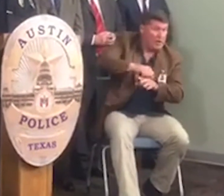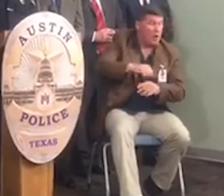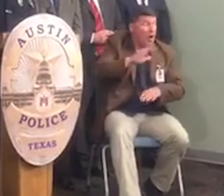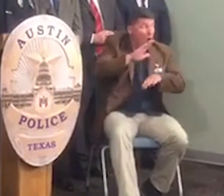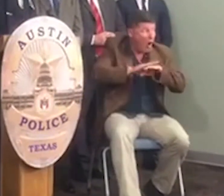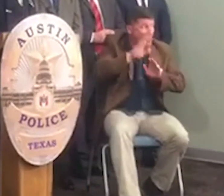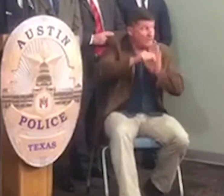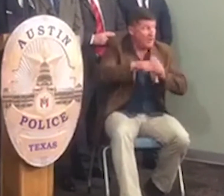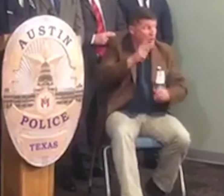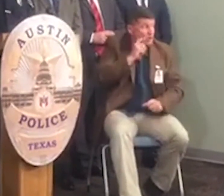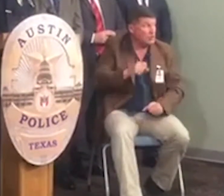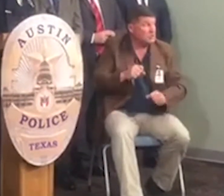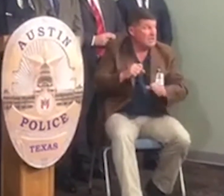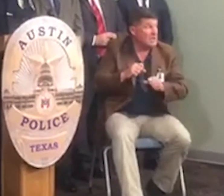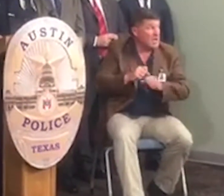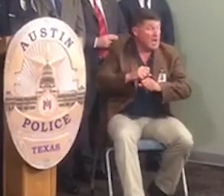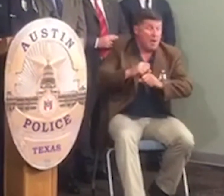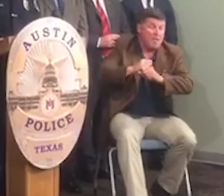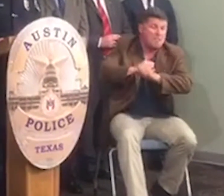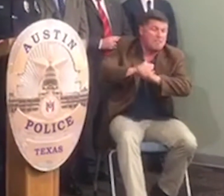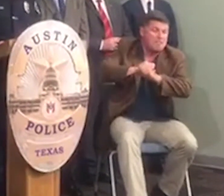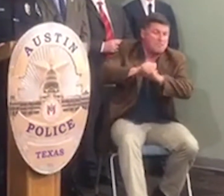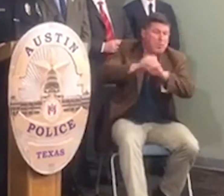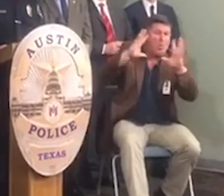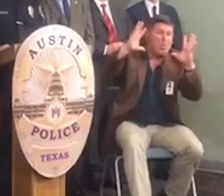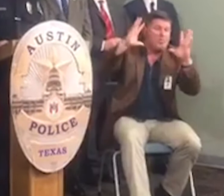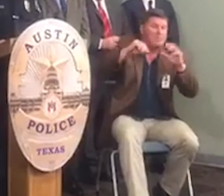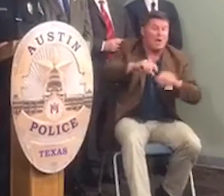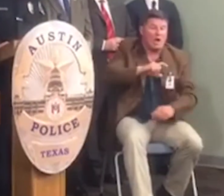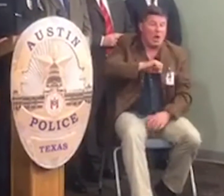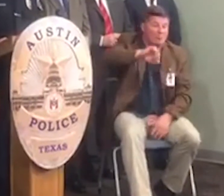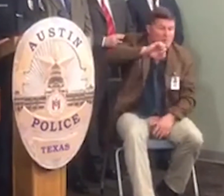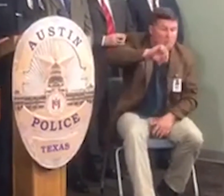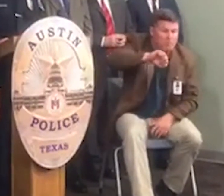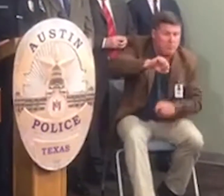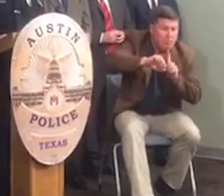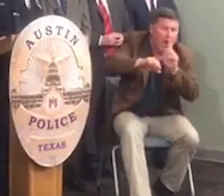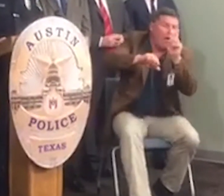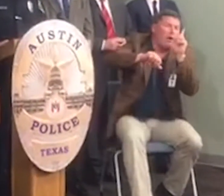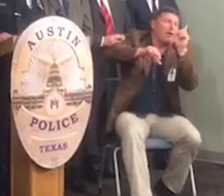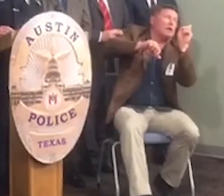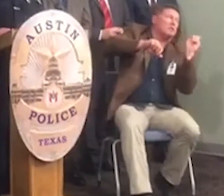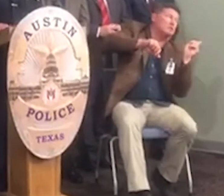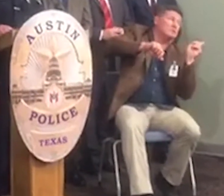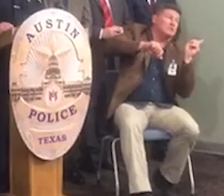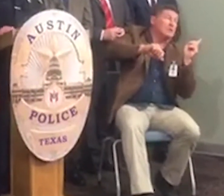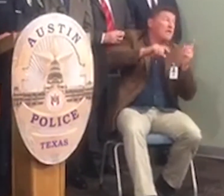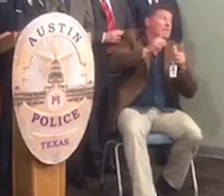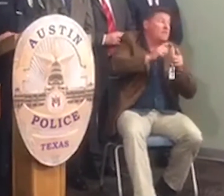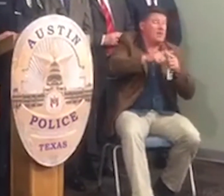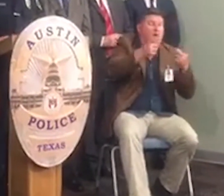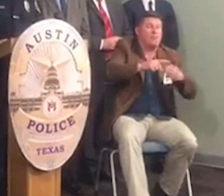officers fall backwards from the blast and then ultimately it ended in the officer involved shooting. So as I described